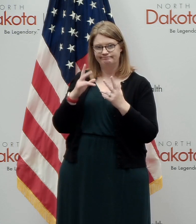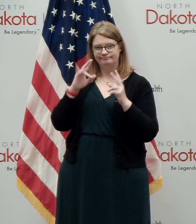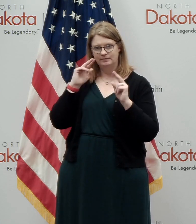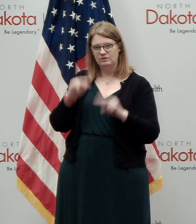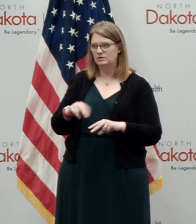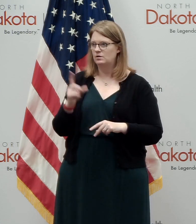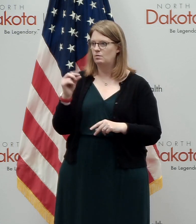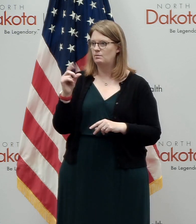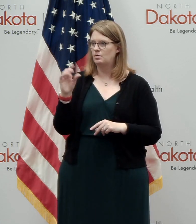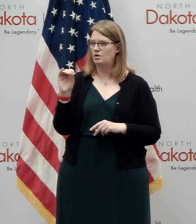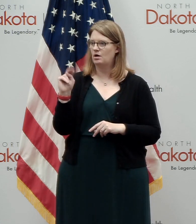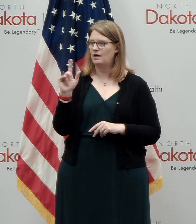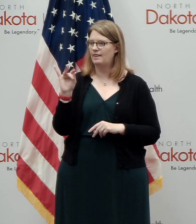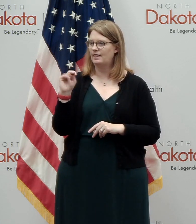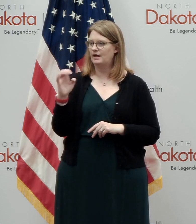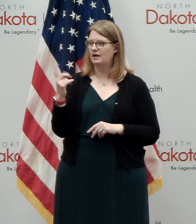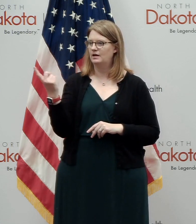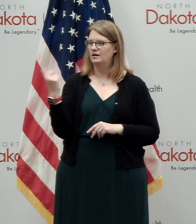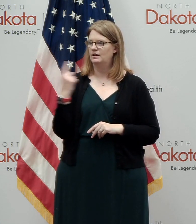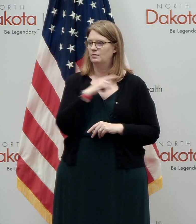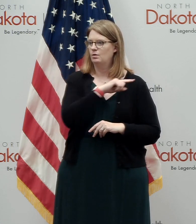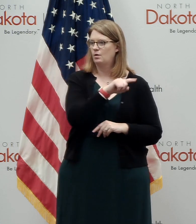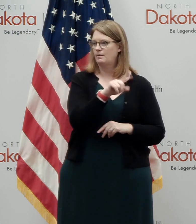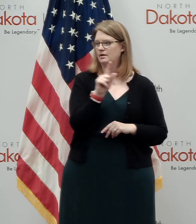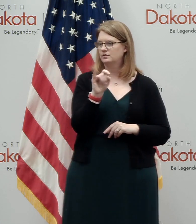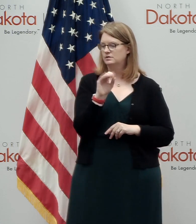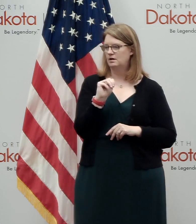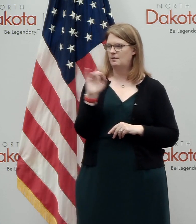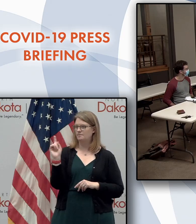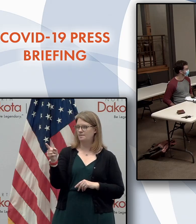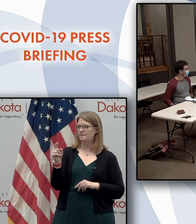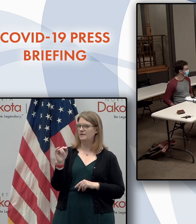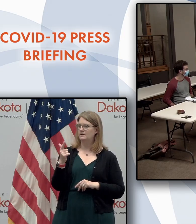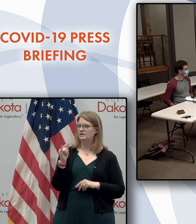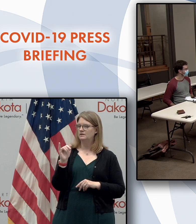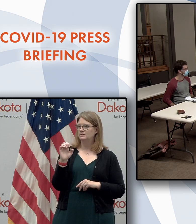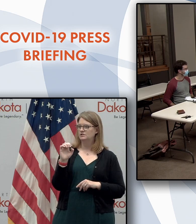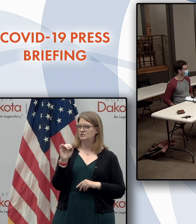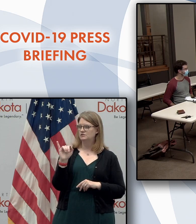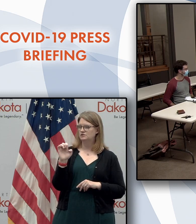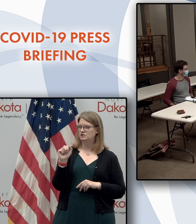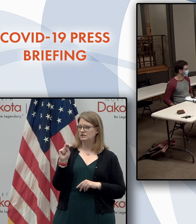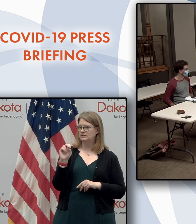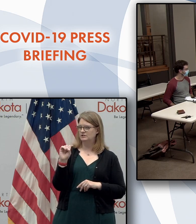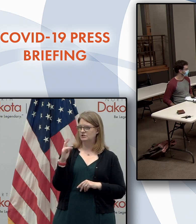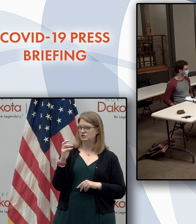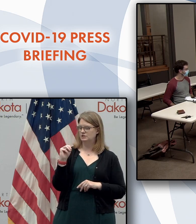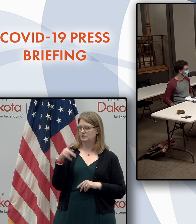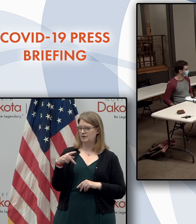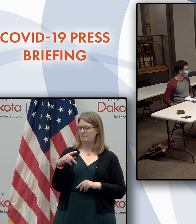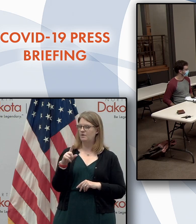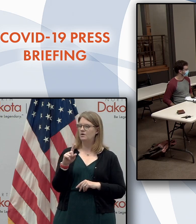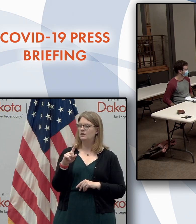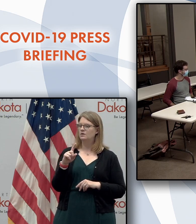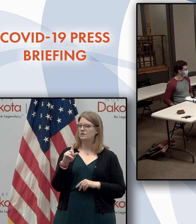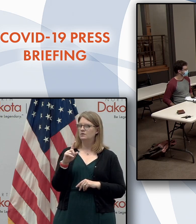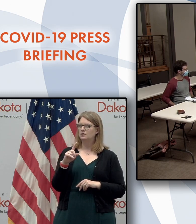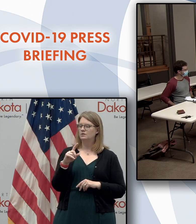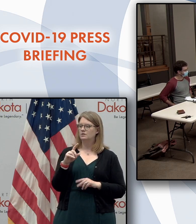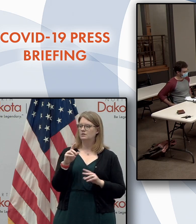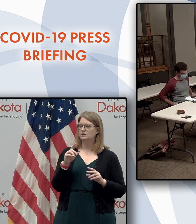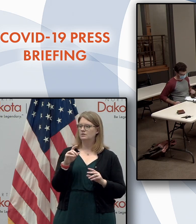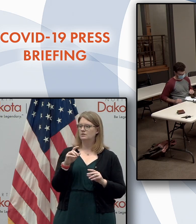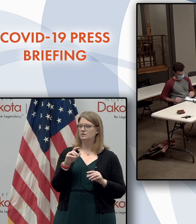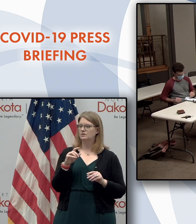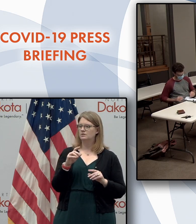We'll do one more online and then we'll circle over to Tom. Uh, Jean Shemp, Hometown Radio Group. Because unique individuals